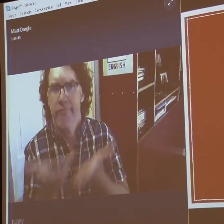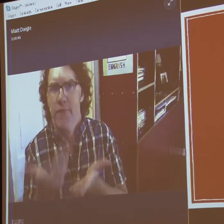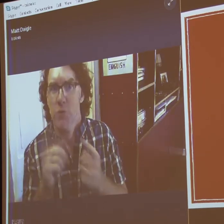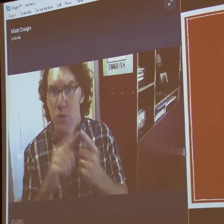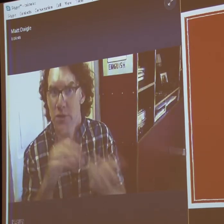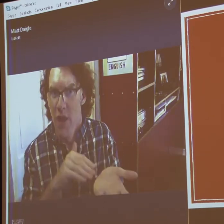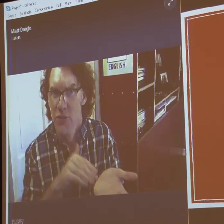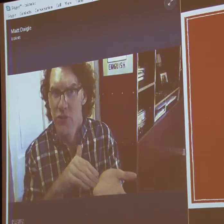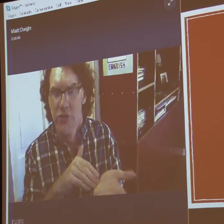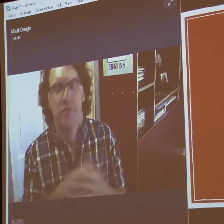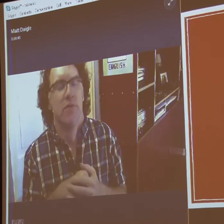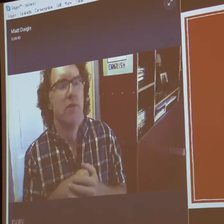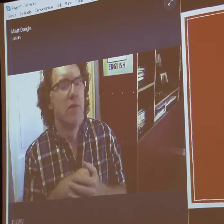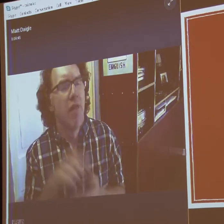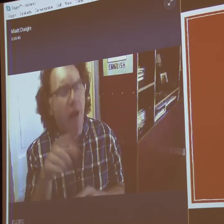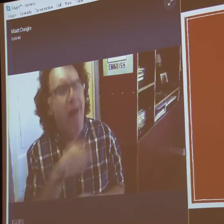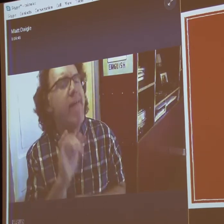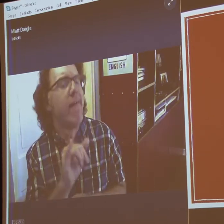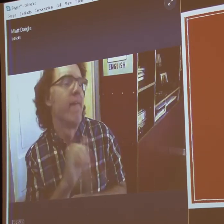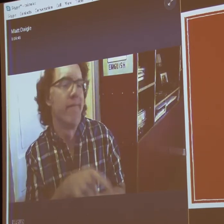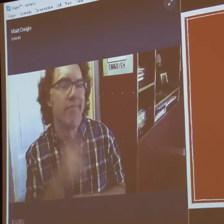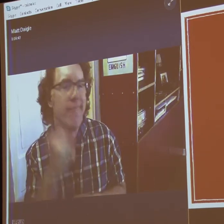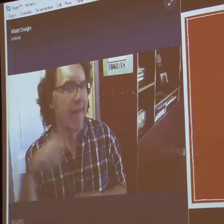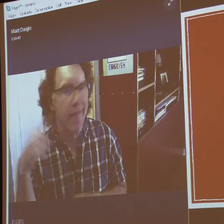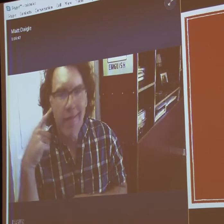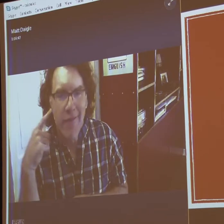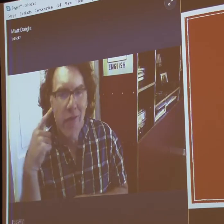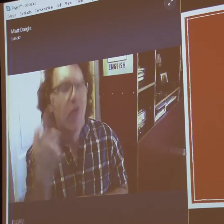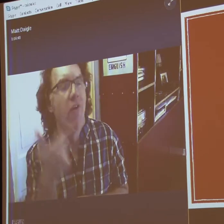wrong. So, they took me to the doctor, of course.